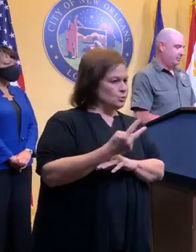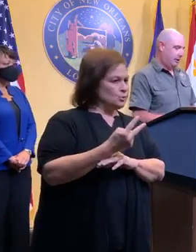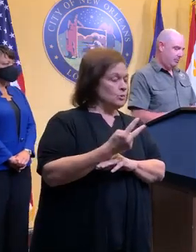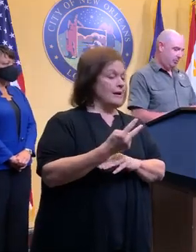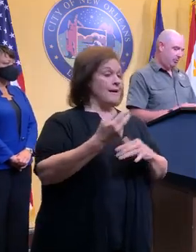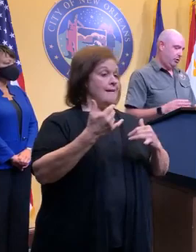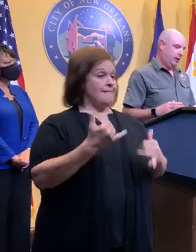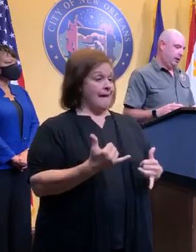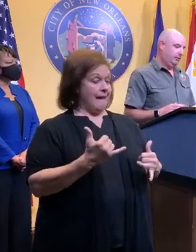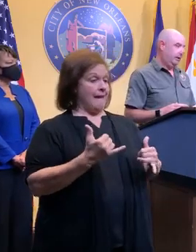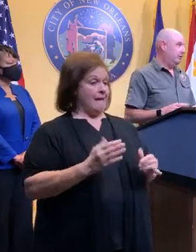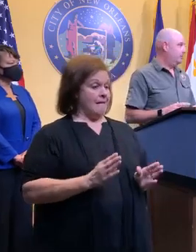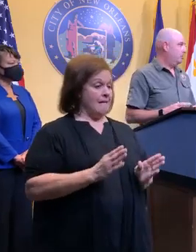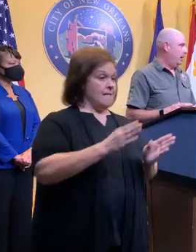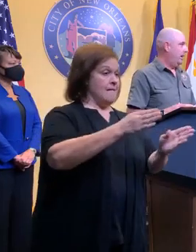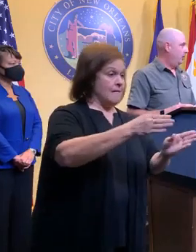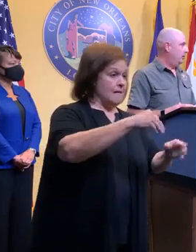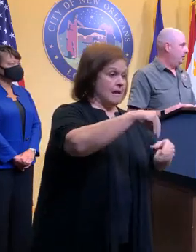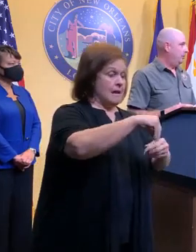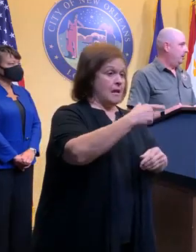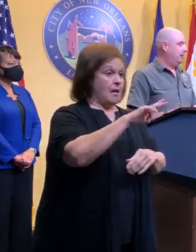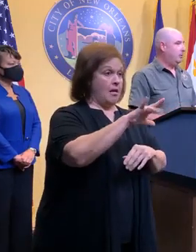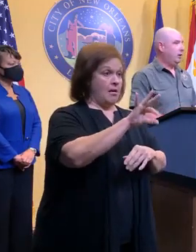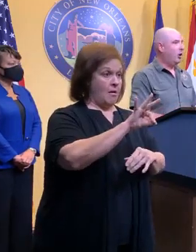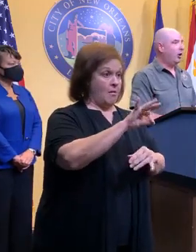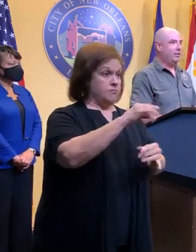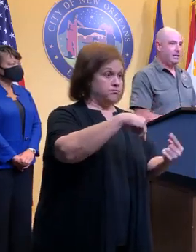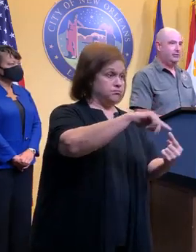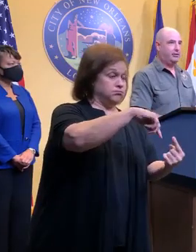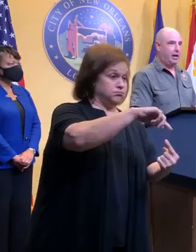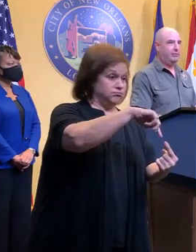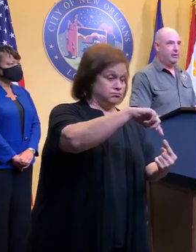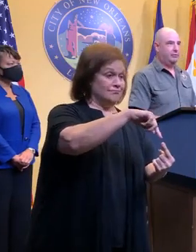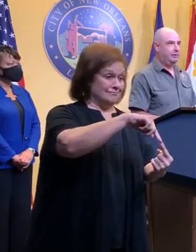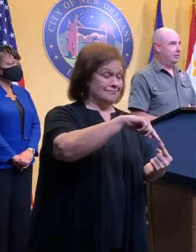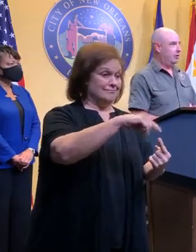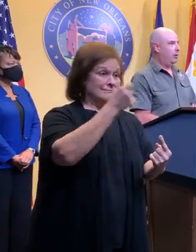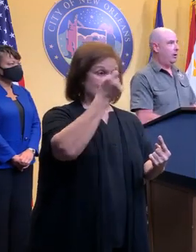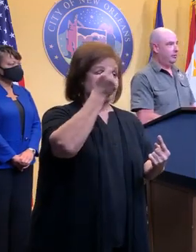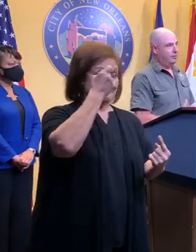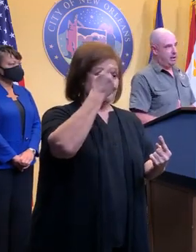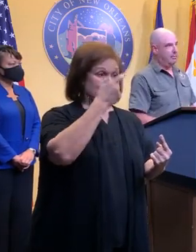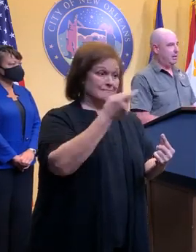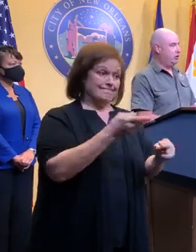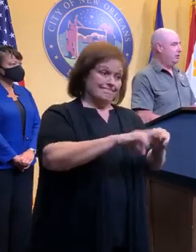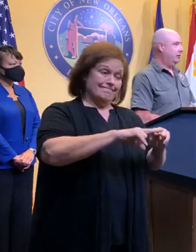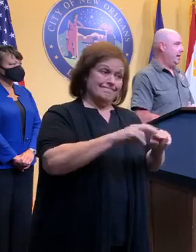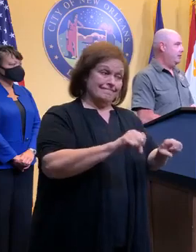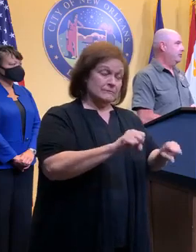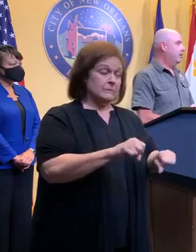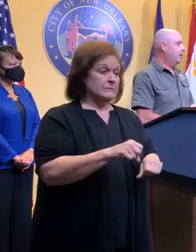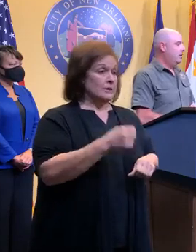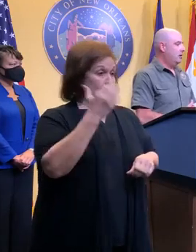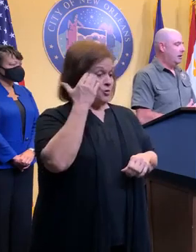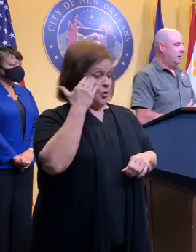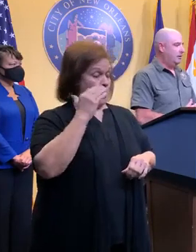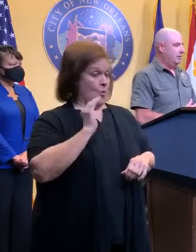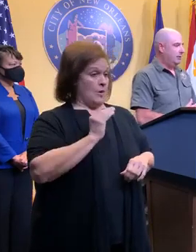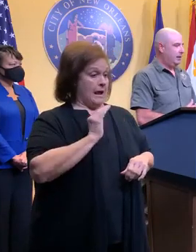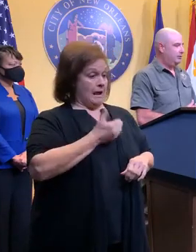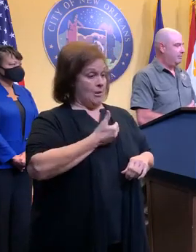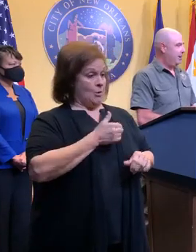Gulf and sometimes those hurricanes tend to spread out a little bit. And we are on the east side of this, even though, as the mayor mentioned, latest